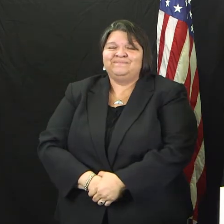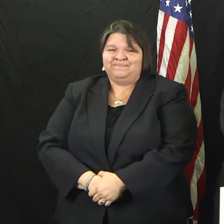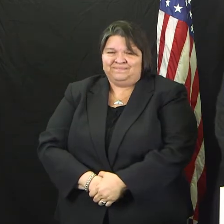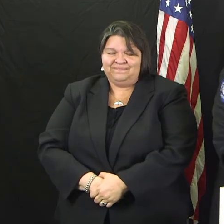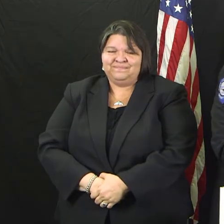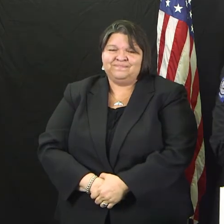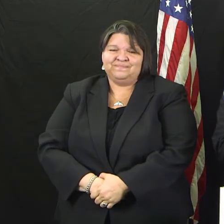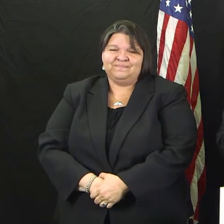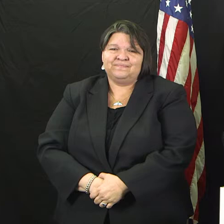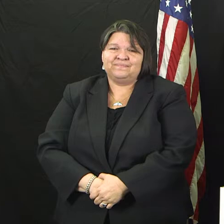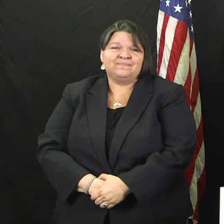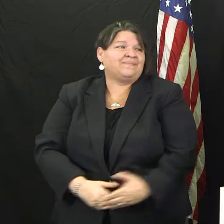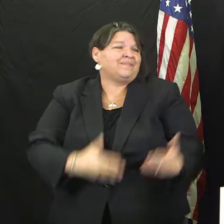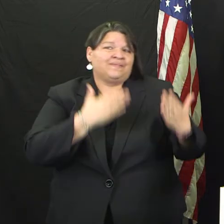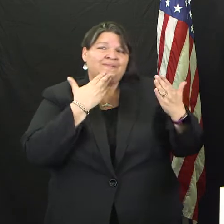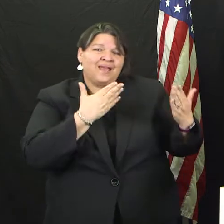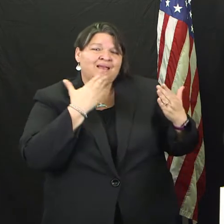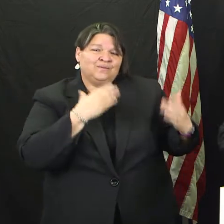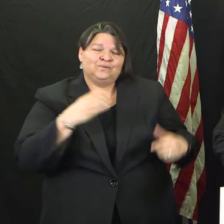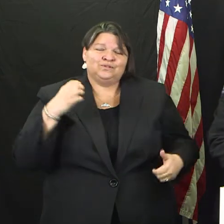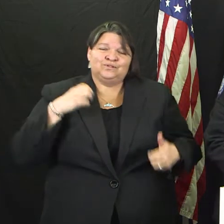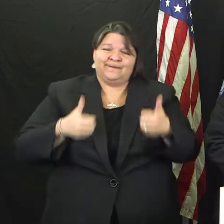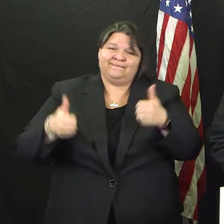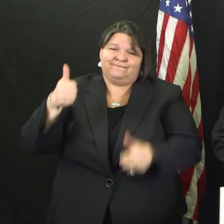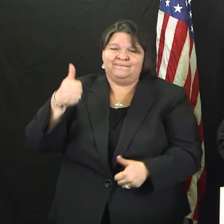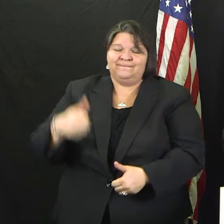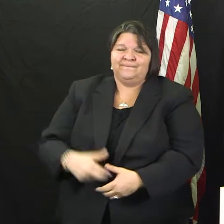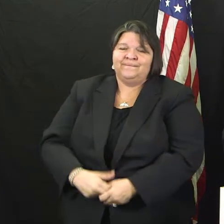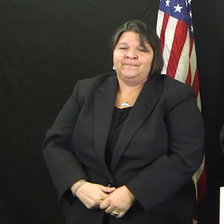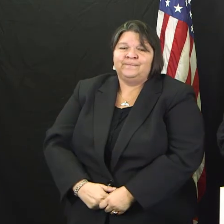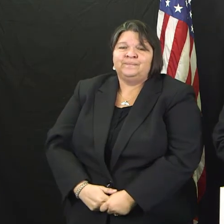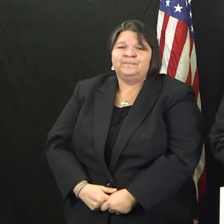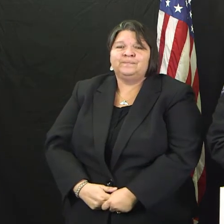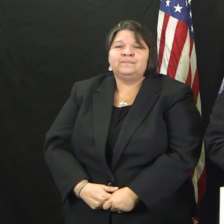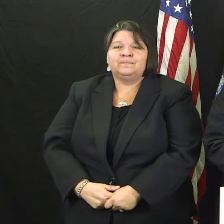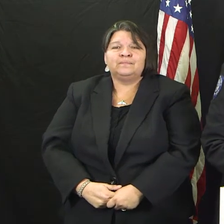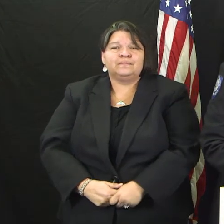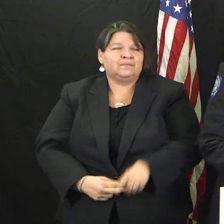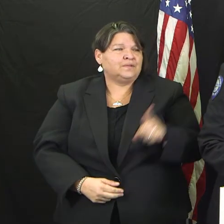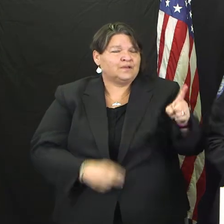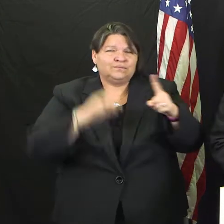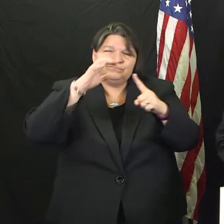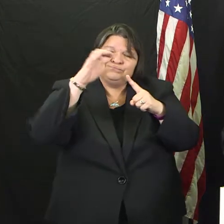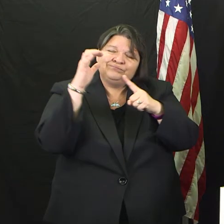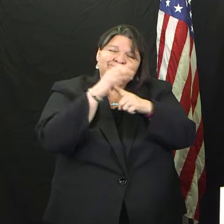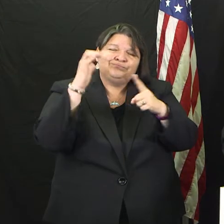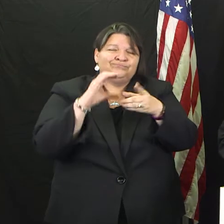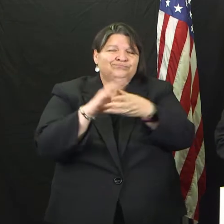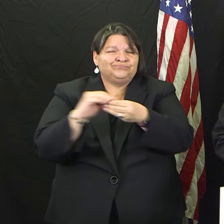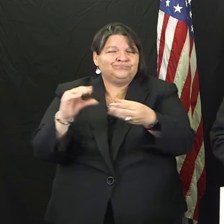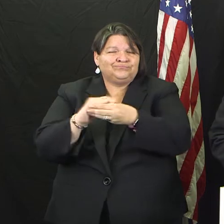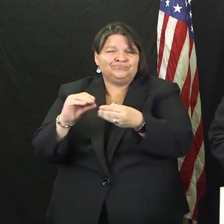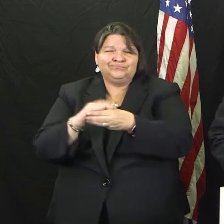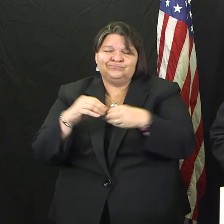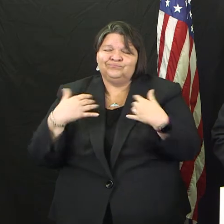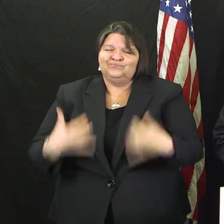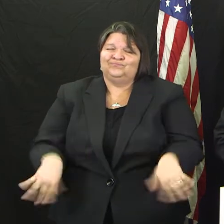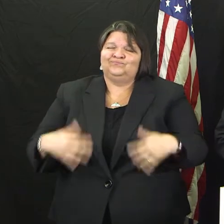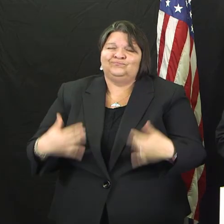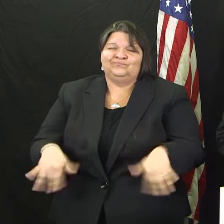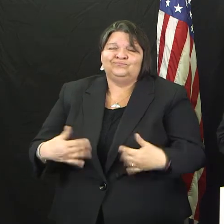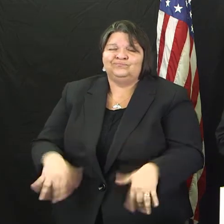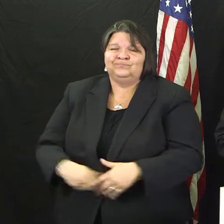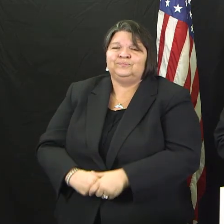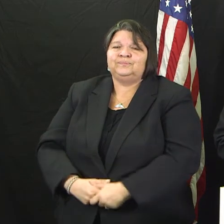Thank you, Chief. Very timely discourse and information for us. I want to close